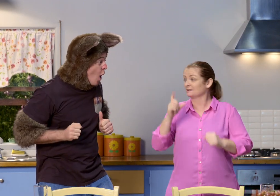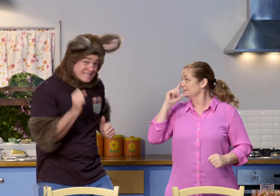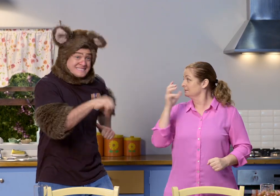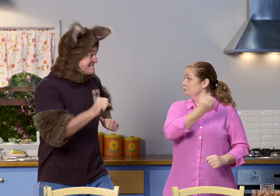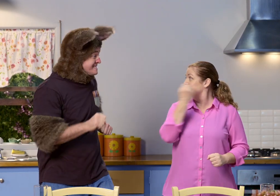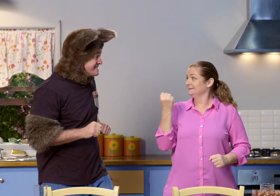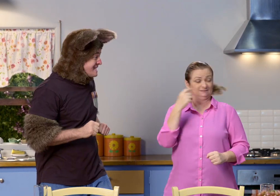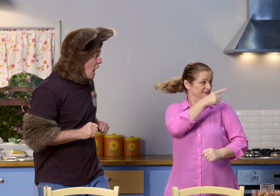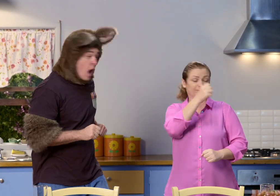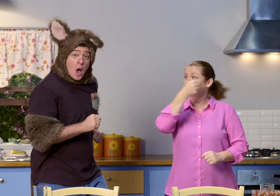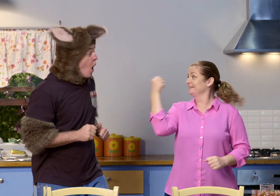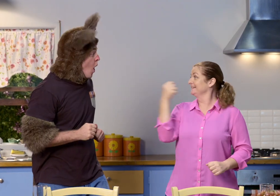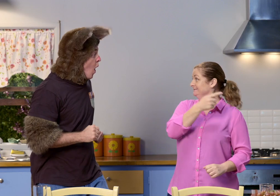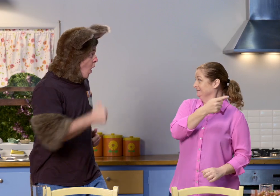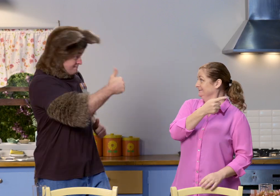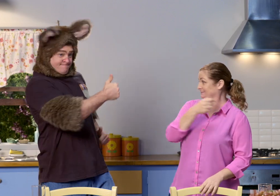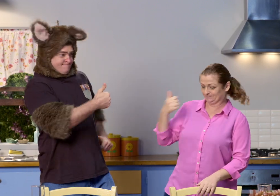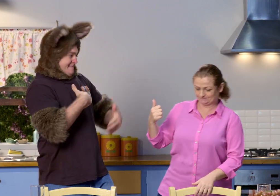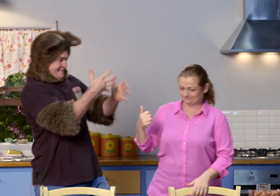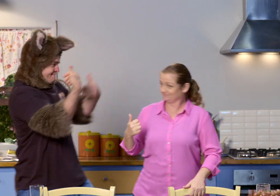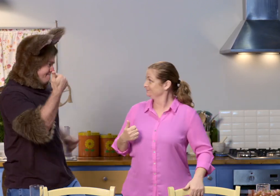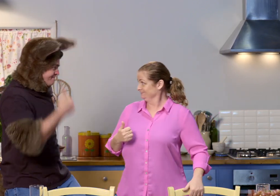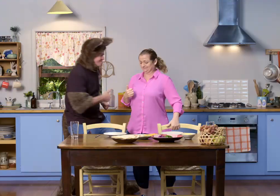drink of milk, you can go to the fridge and get it. Okay, I'll get it.